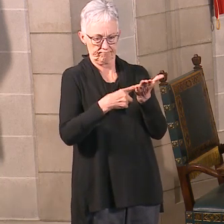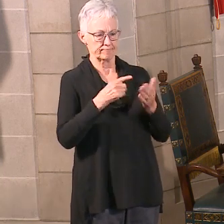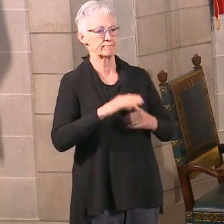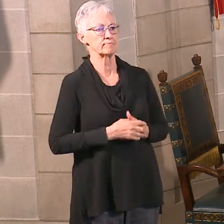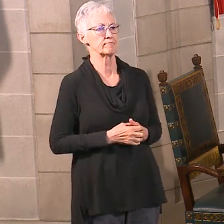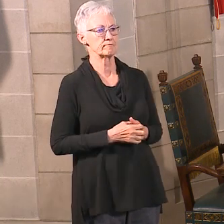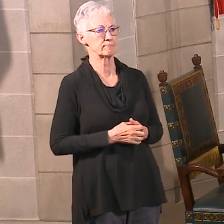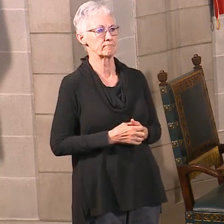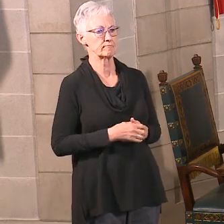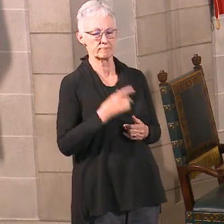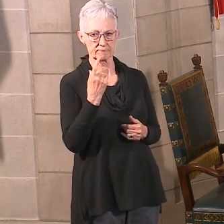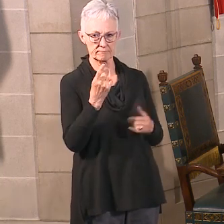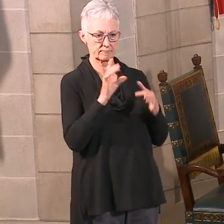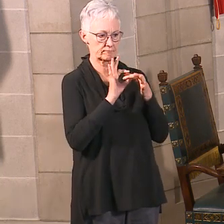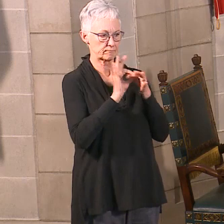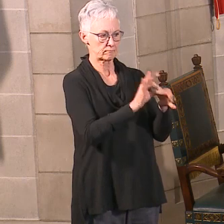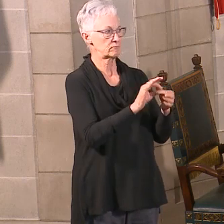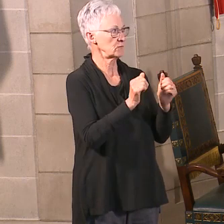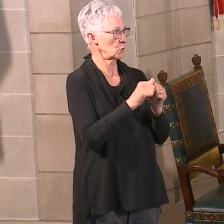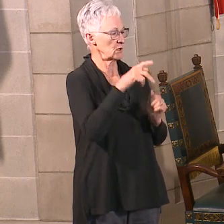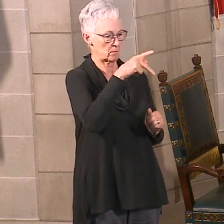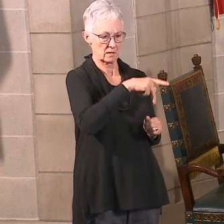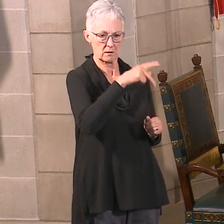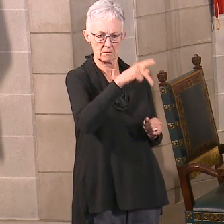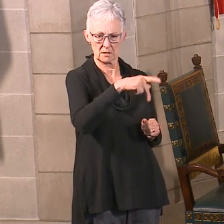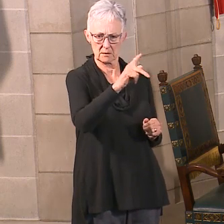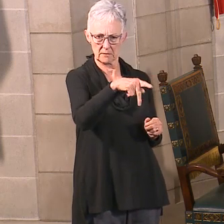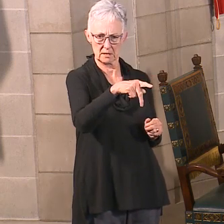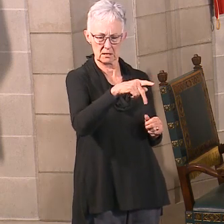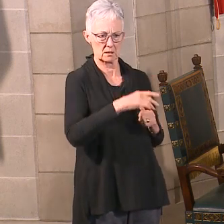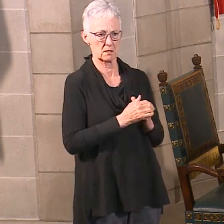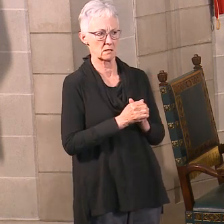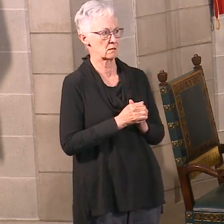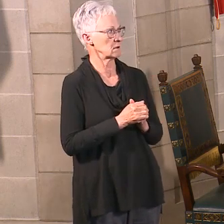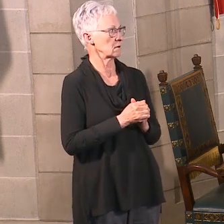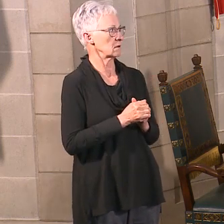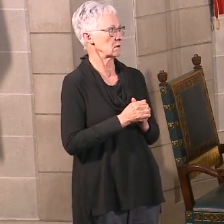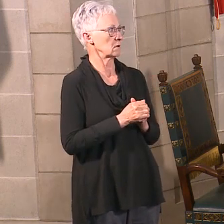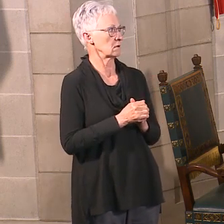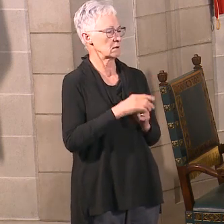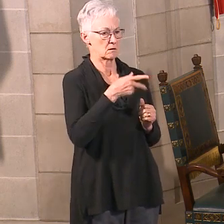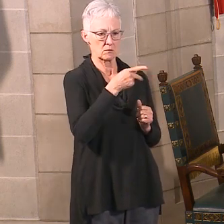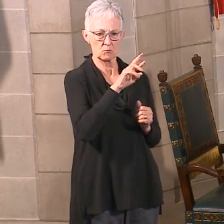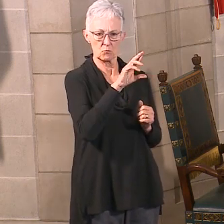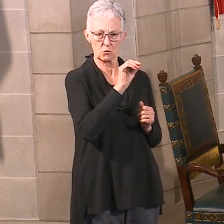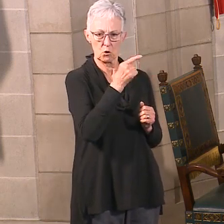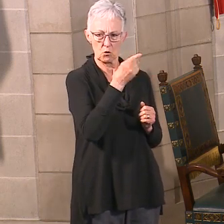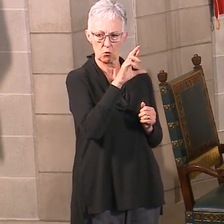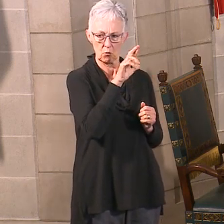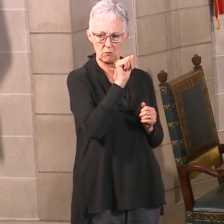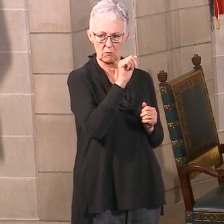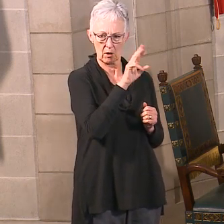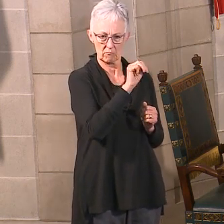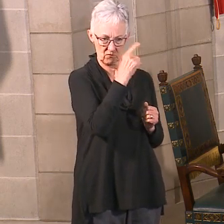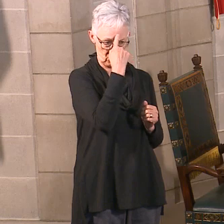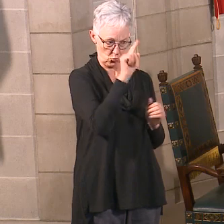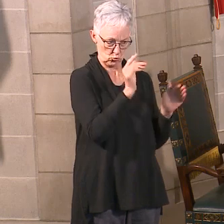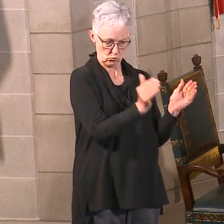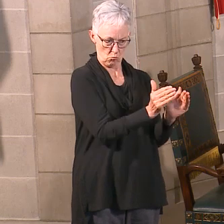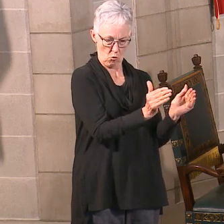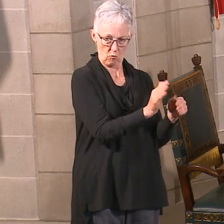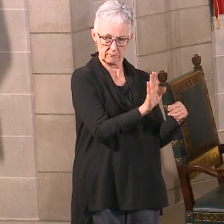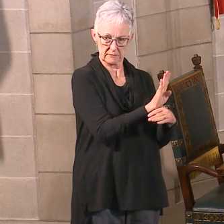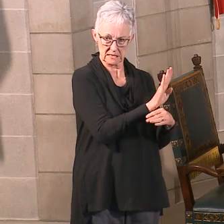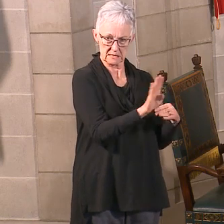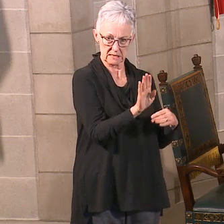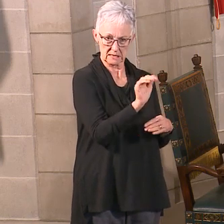PPP. That's the program the Small Business Administration put out to be able to